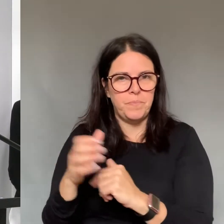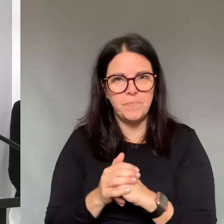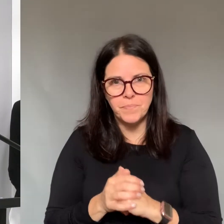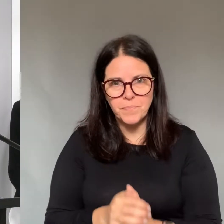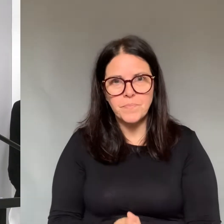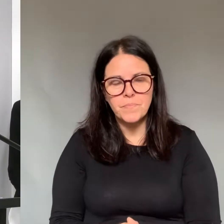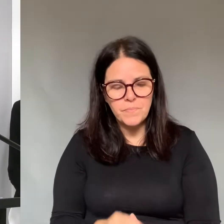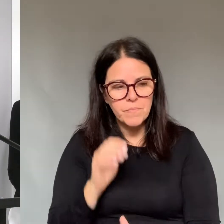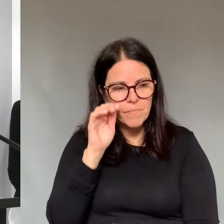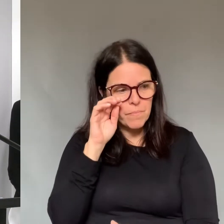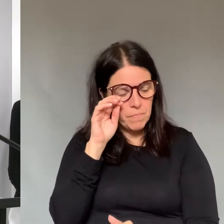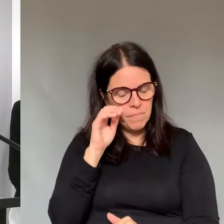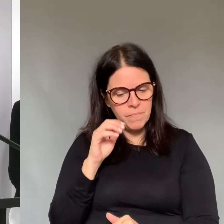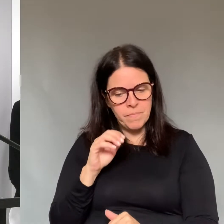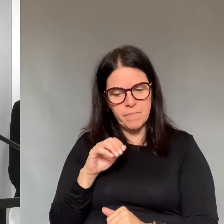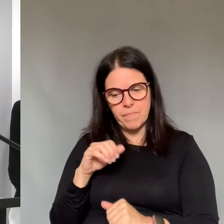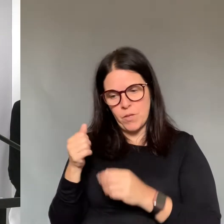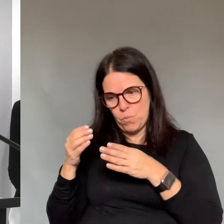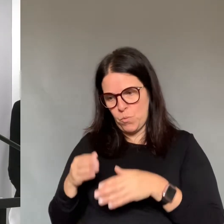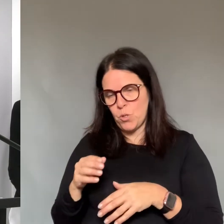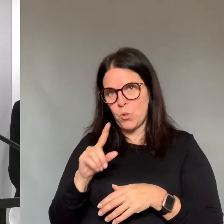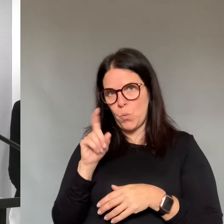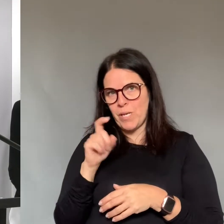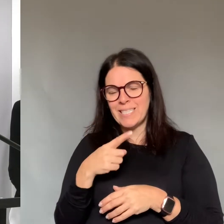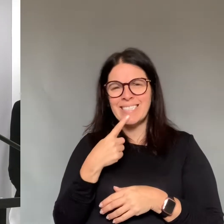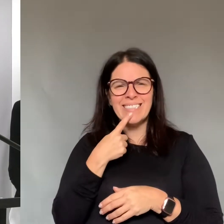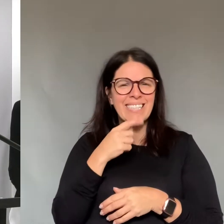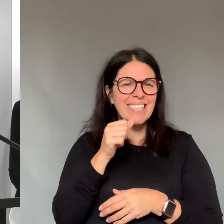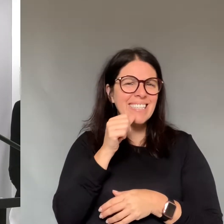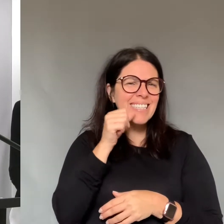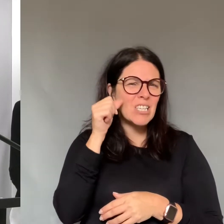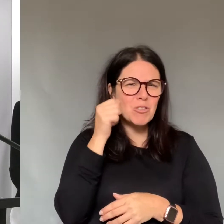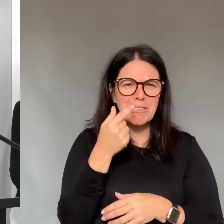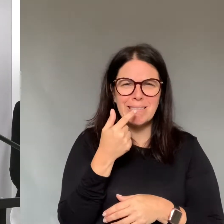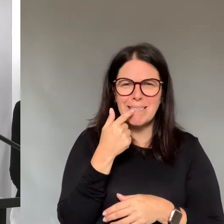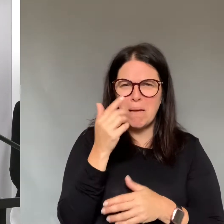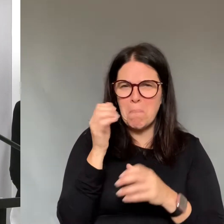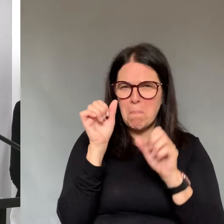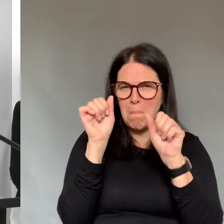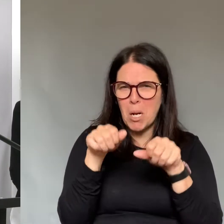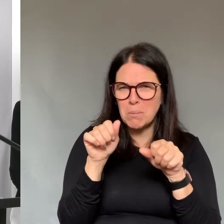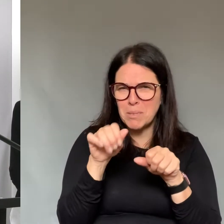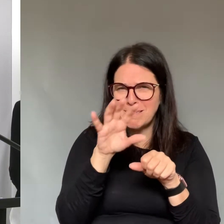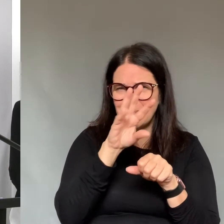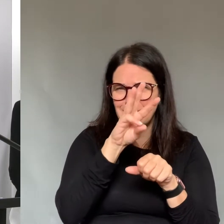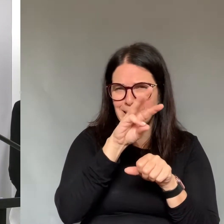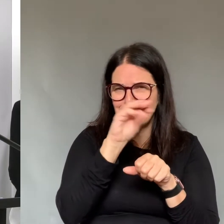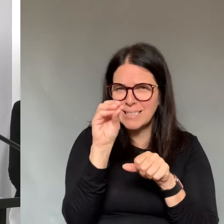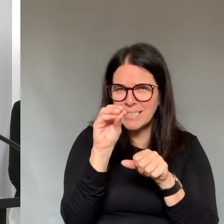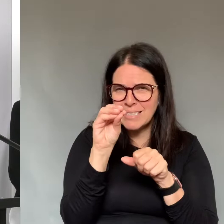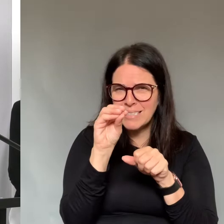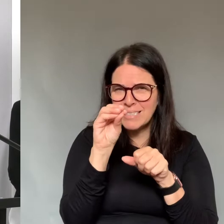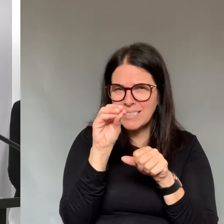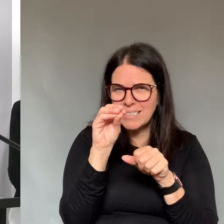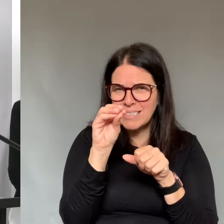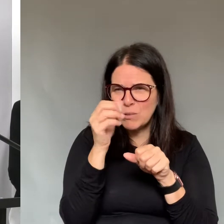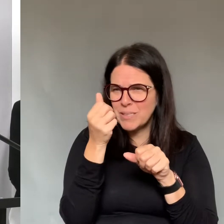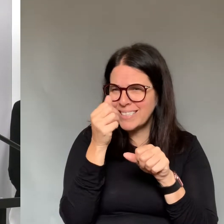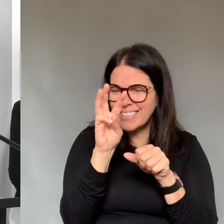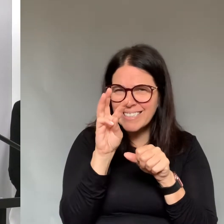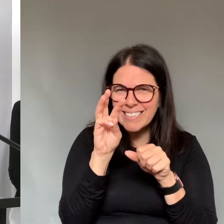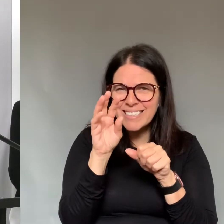further assessment. Most people who are infected with COVID-19 have mild symptoms, and this is the case around the world.